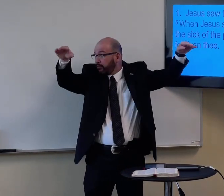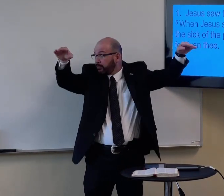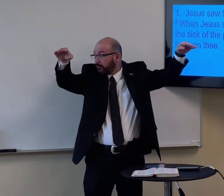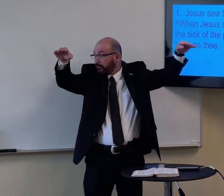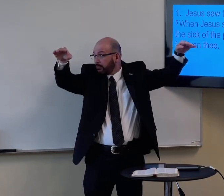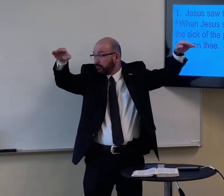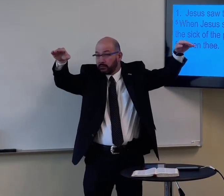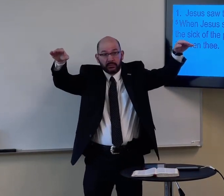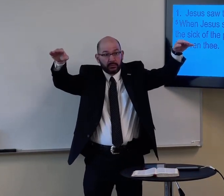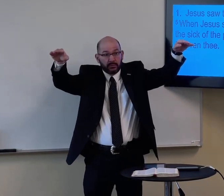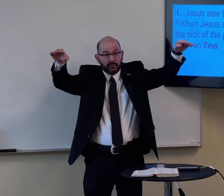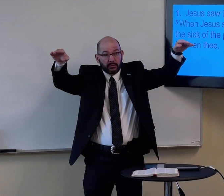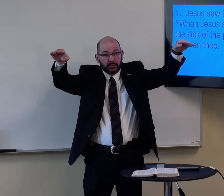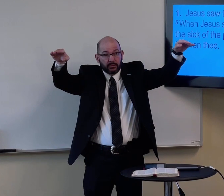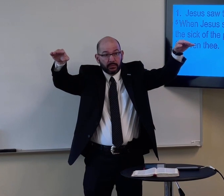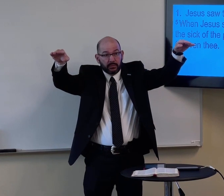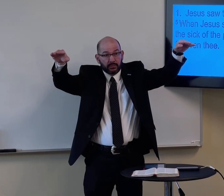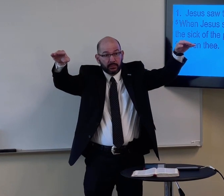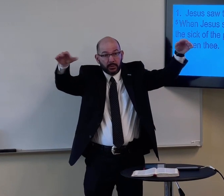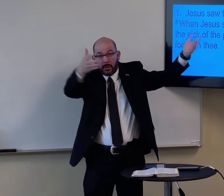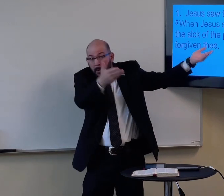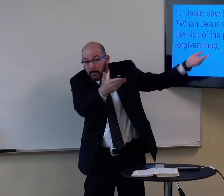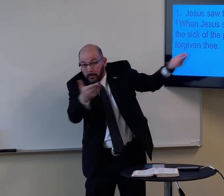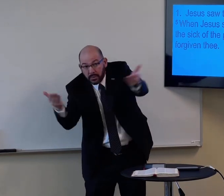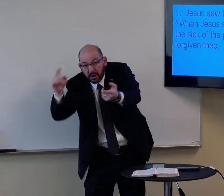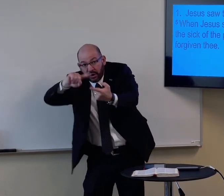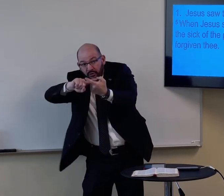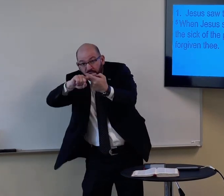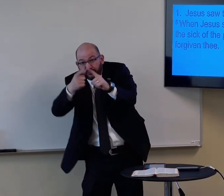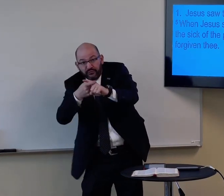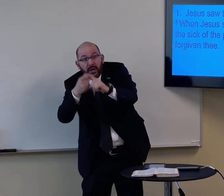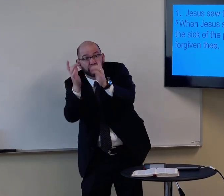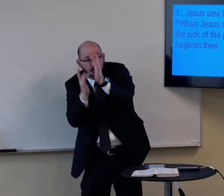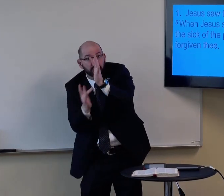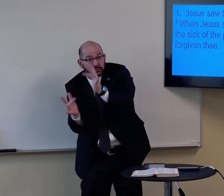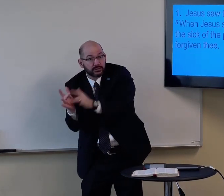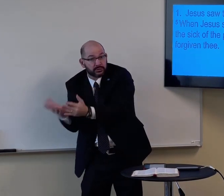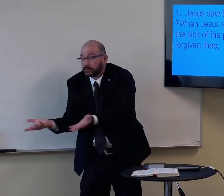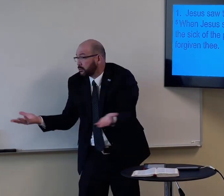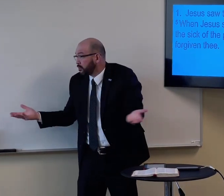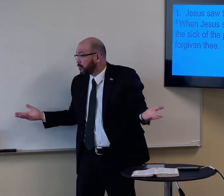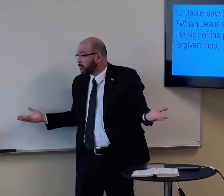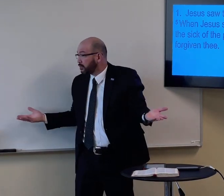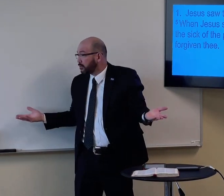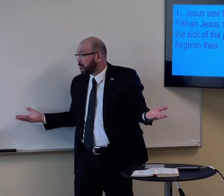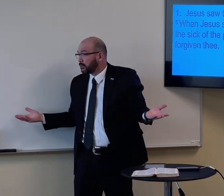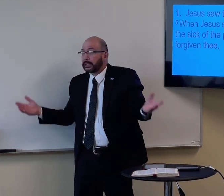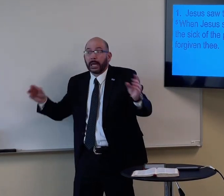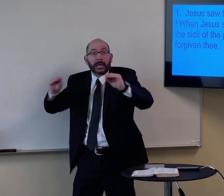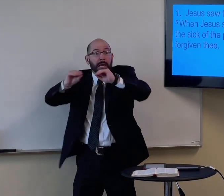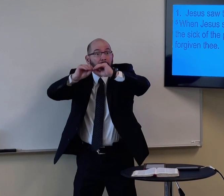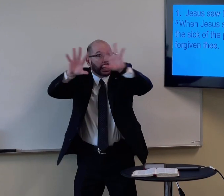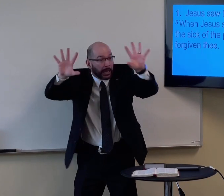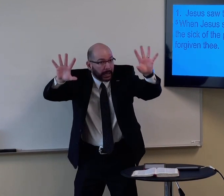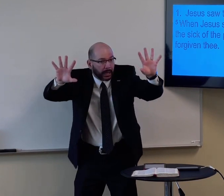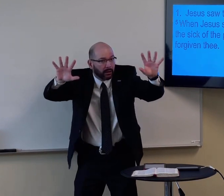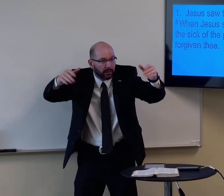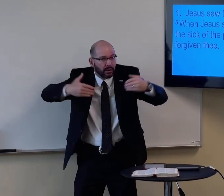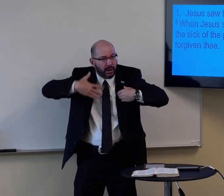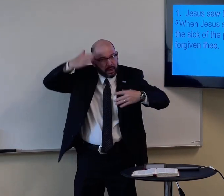How do we know? Well, because they broke apart the roof to bring their friend to Jesus. So it's clear